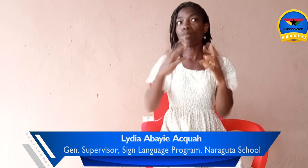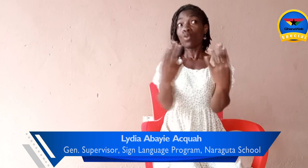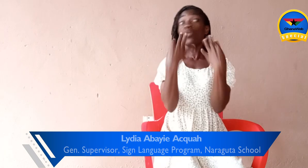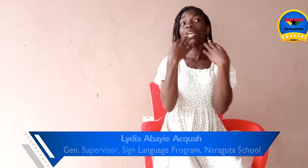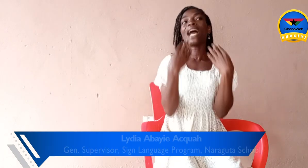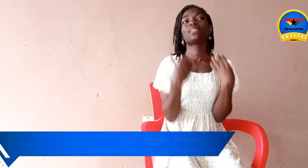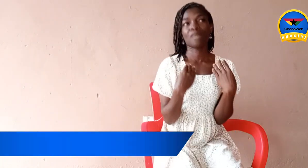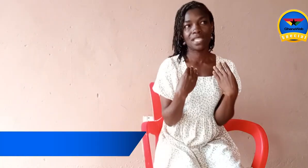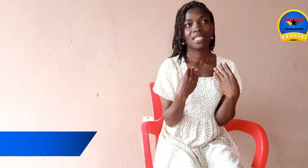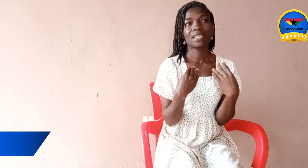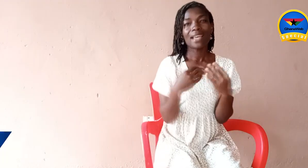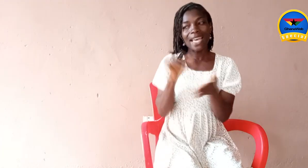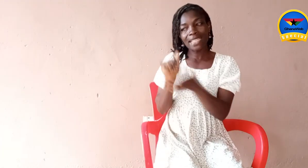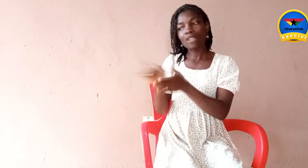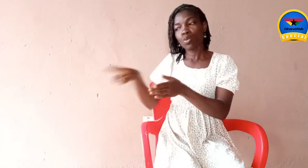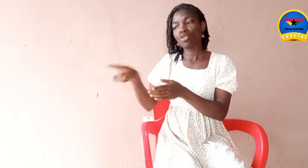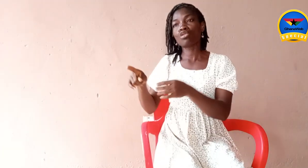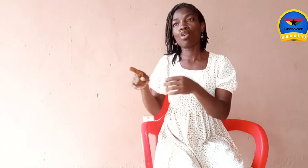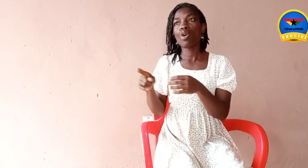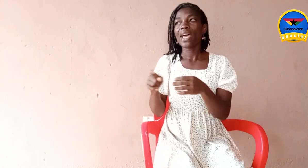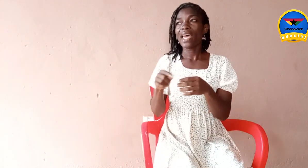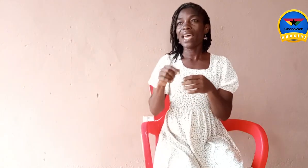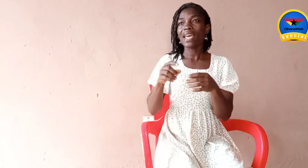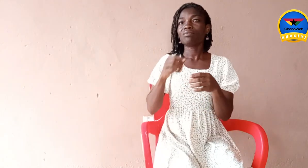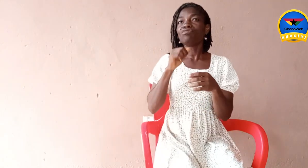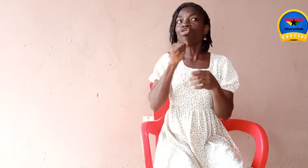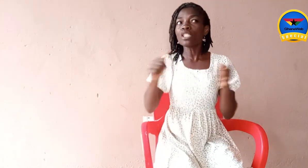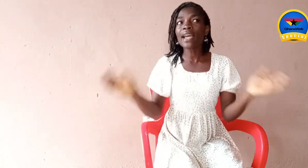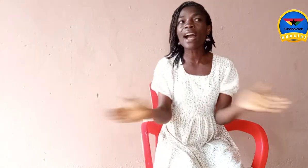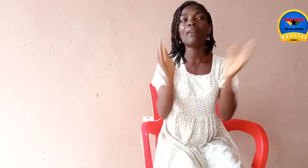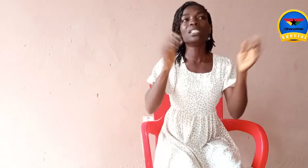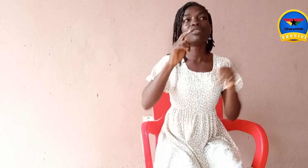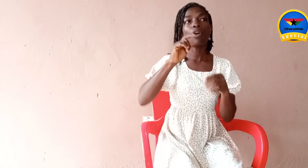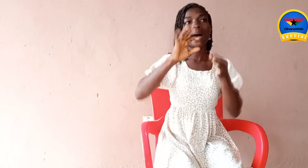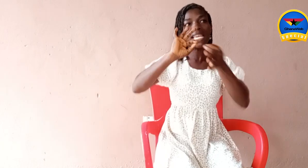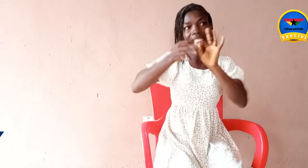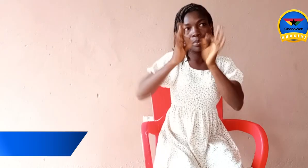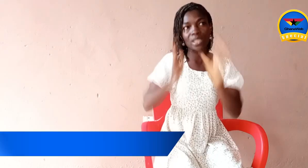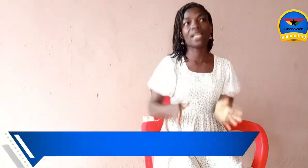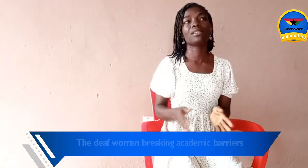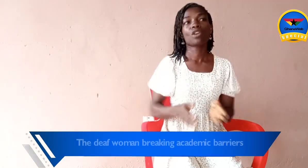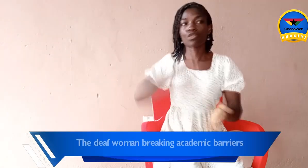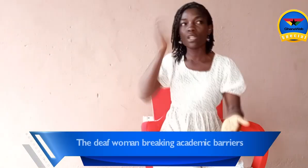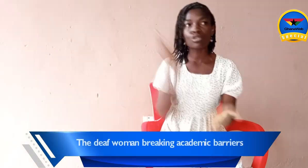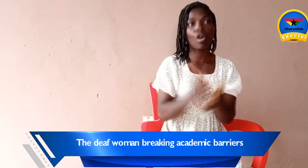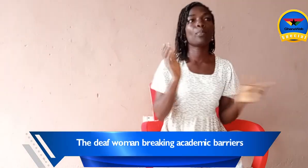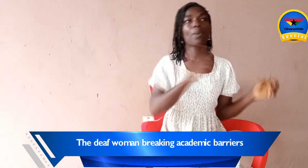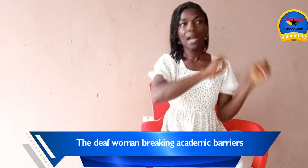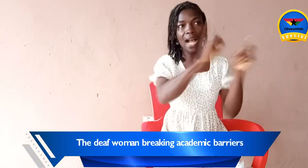looking at me. And that was also not encouraging for my integrators, so they stopped coming